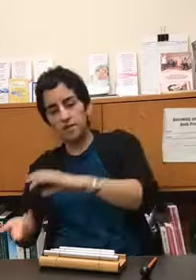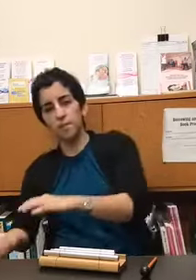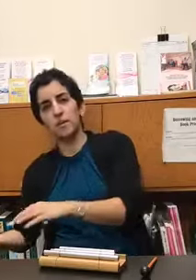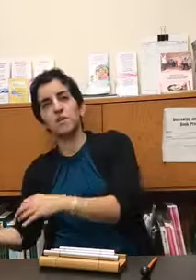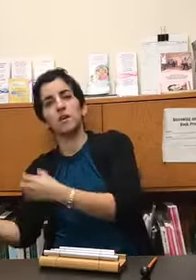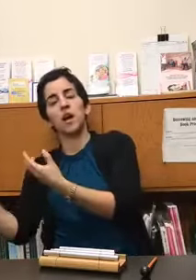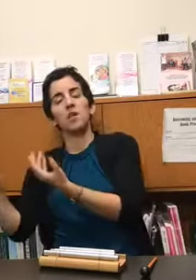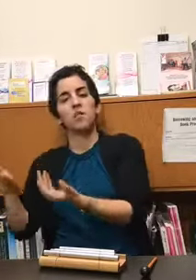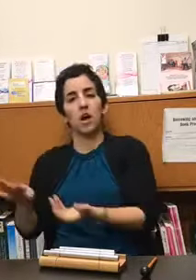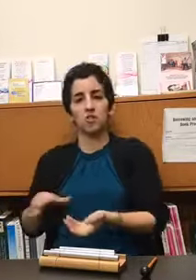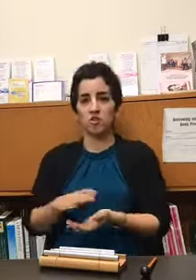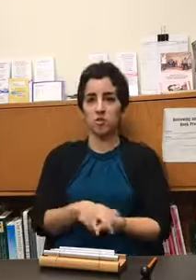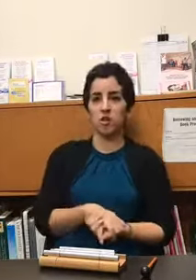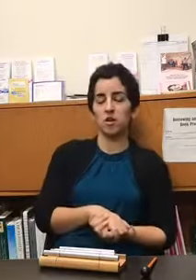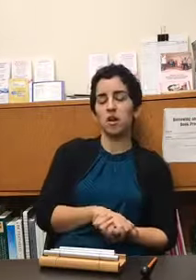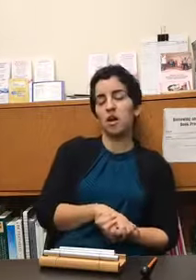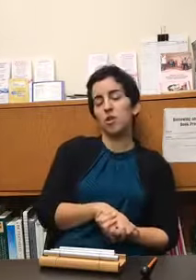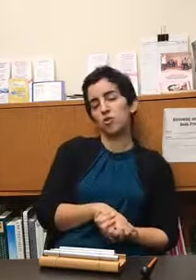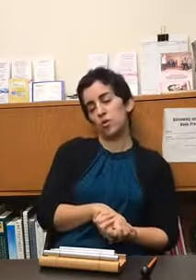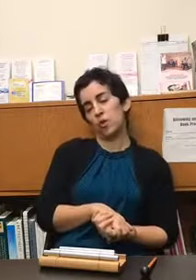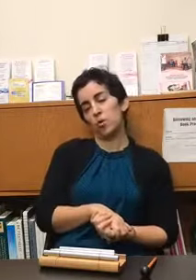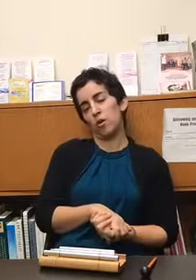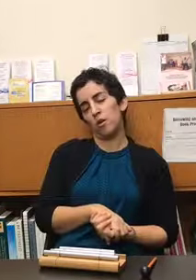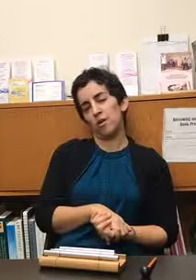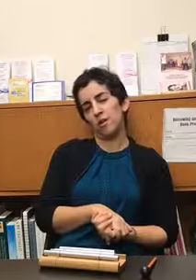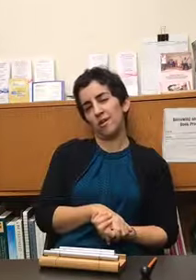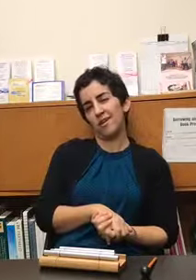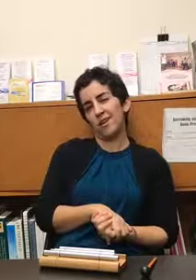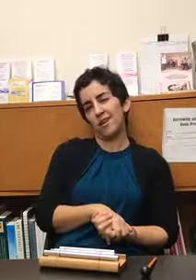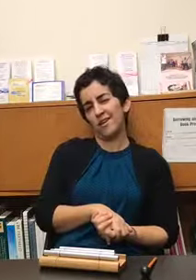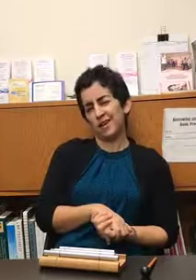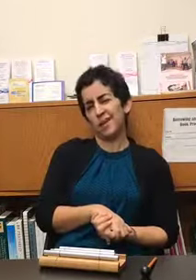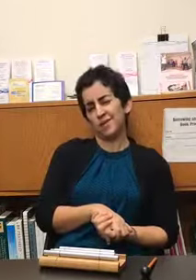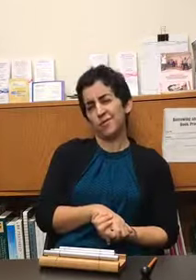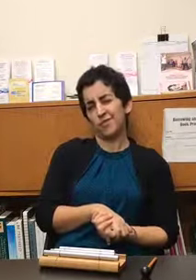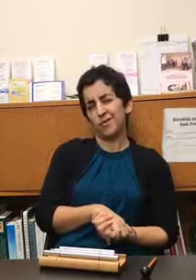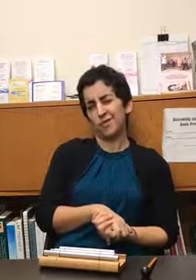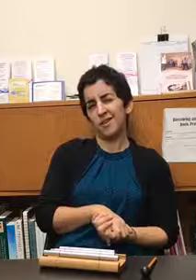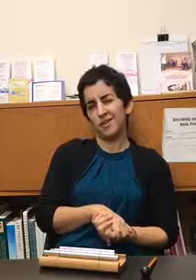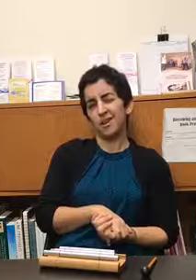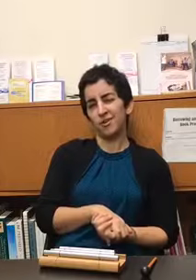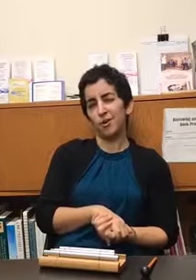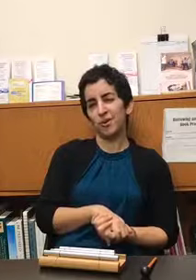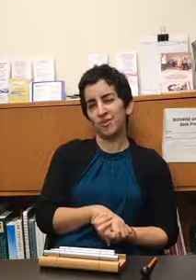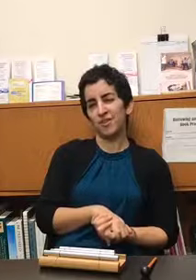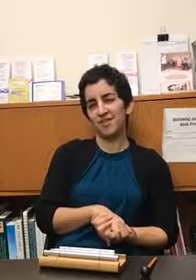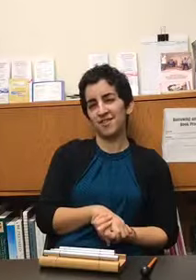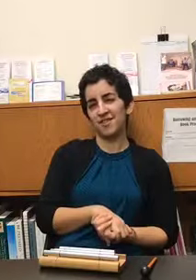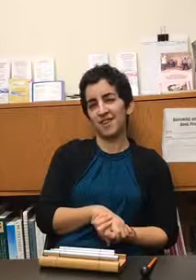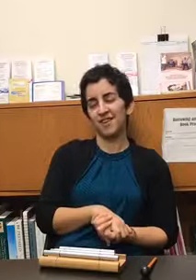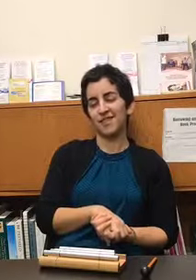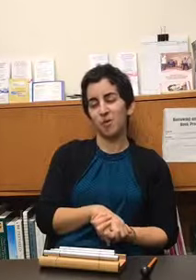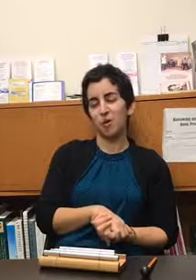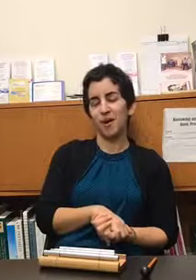dip into the kind of the under the the soil work does that kind of answer your question i can say more about